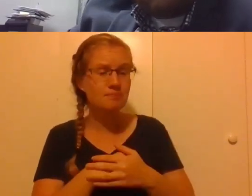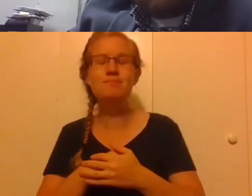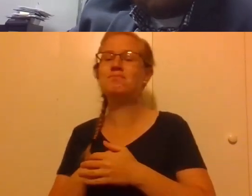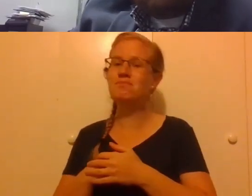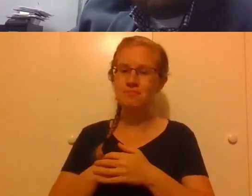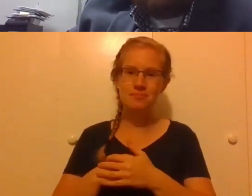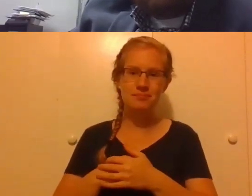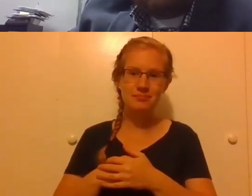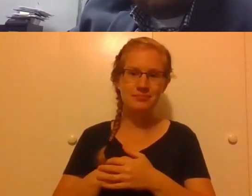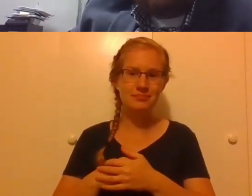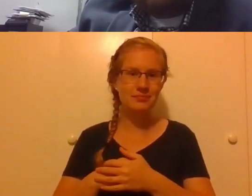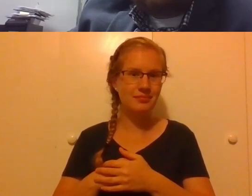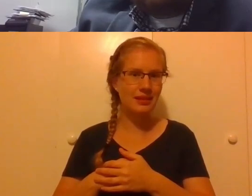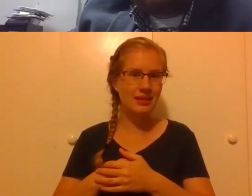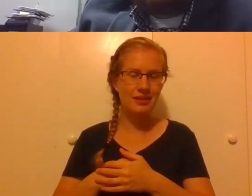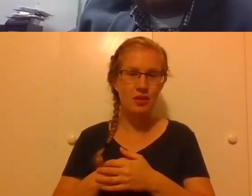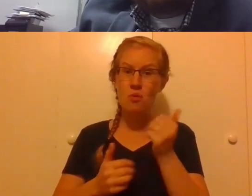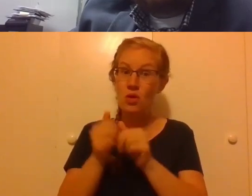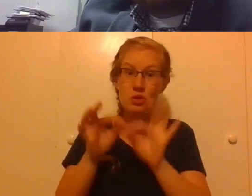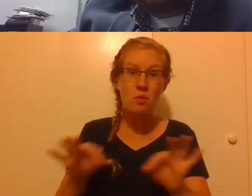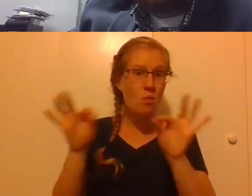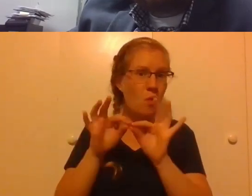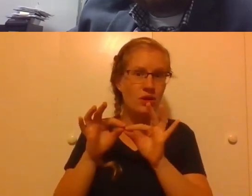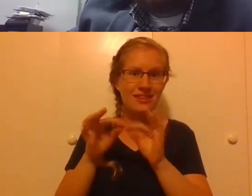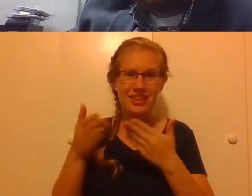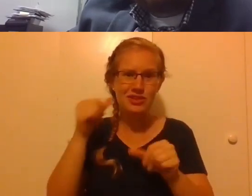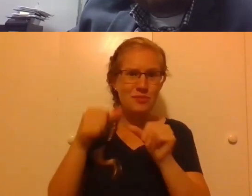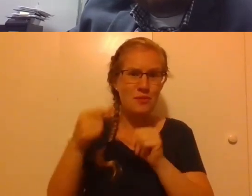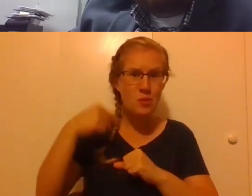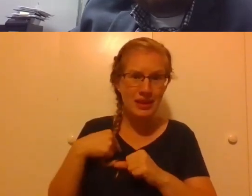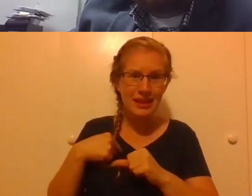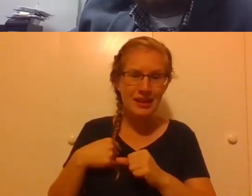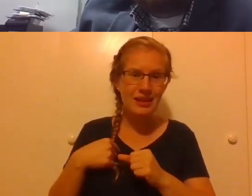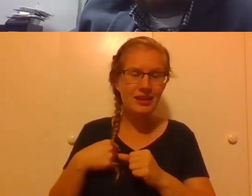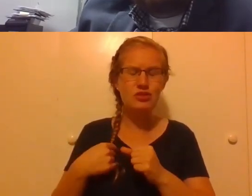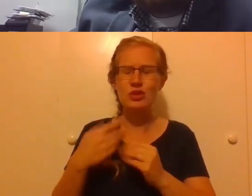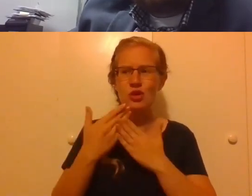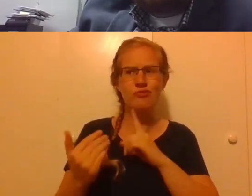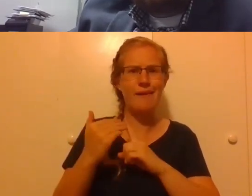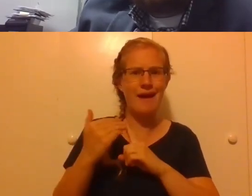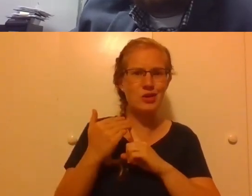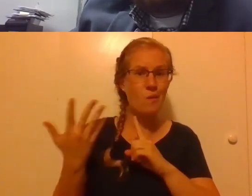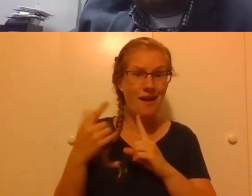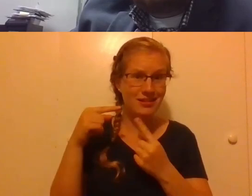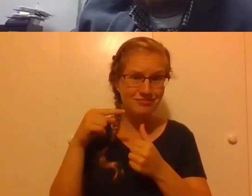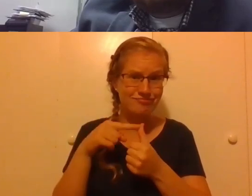If I was to say like of the most important takeaways for me and the most poignant reminder is